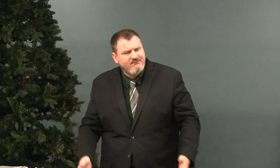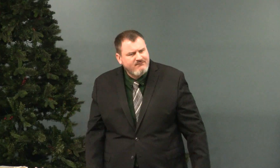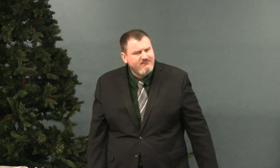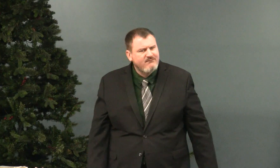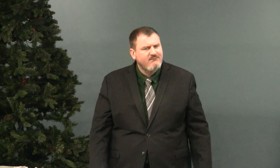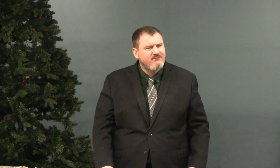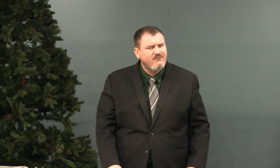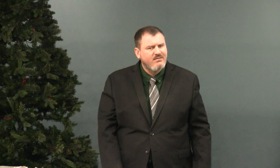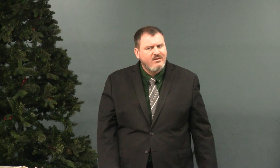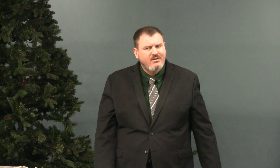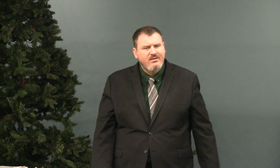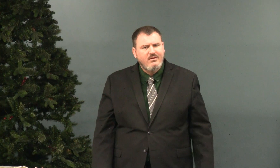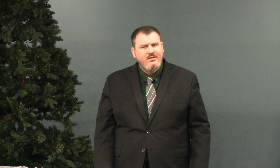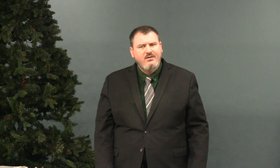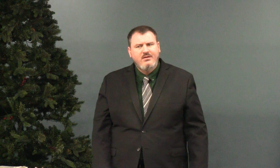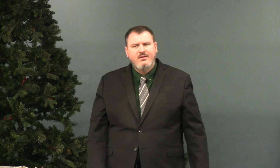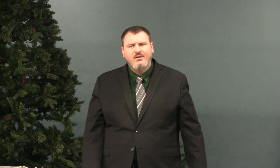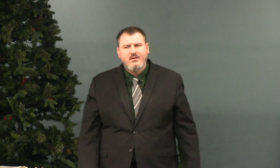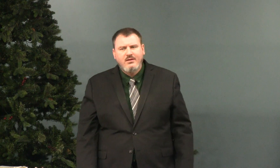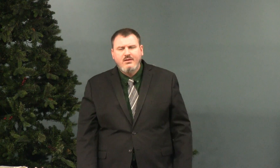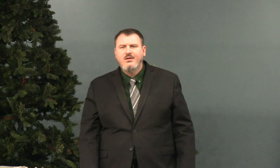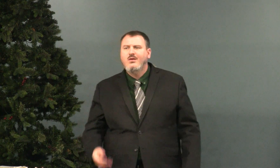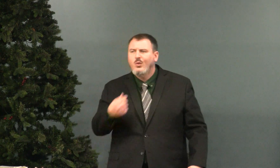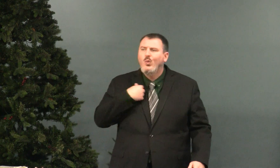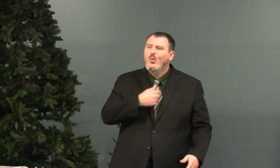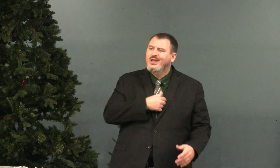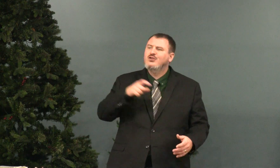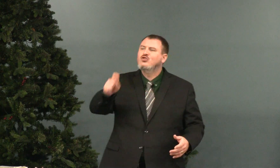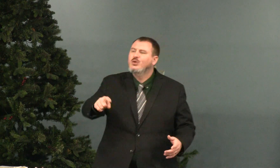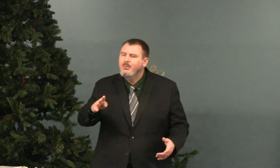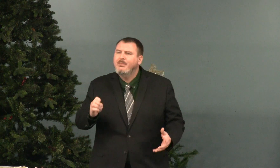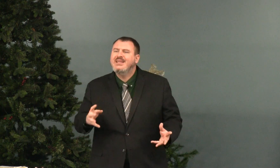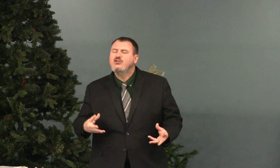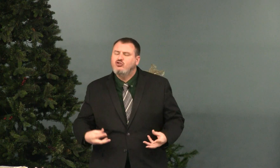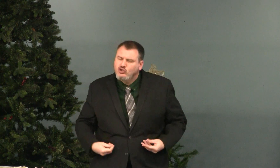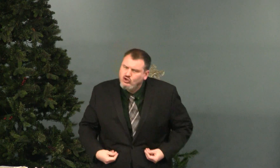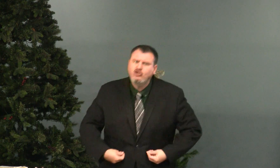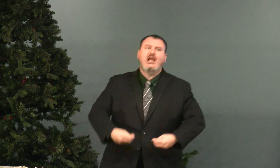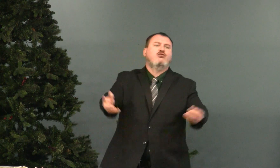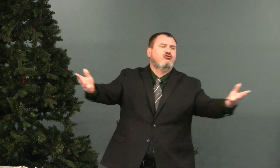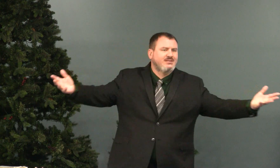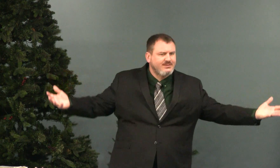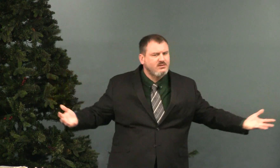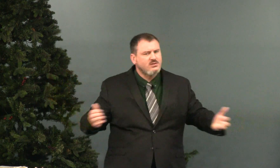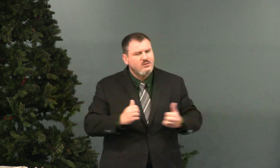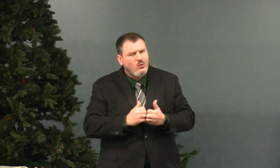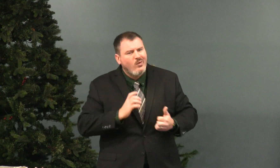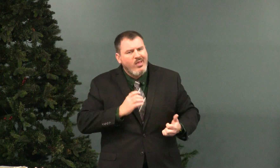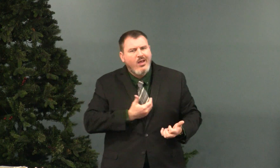To give a lot, we need to give